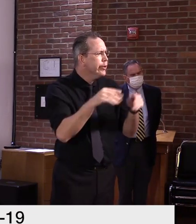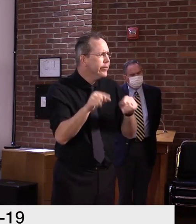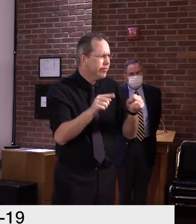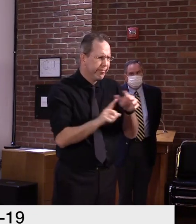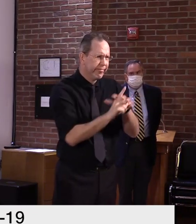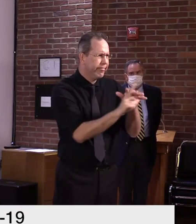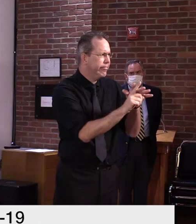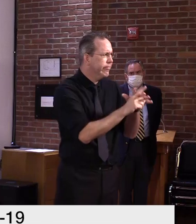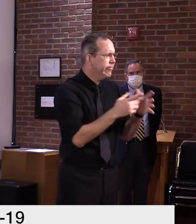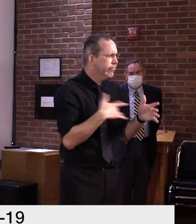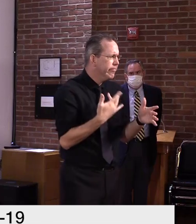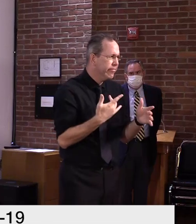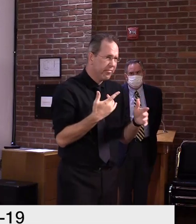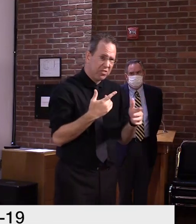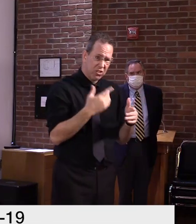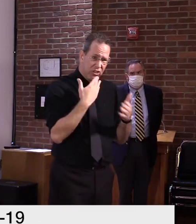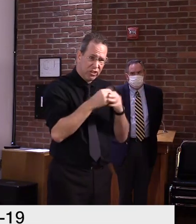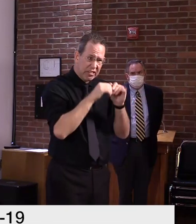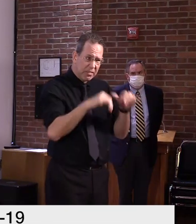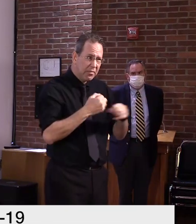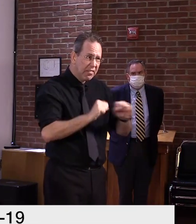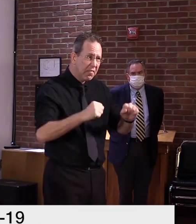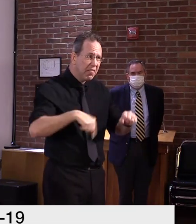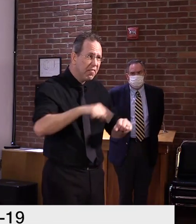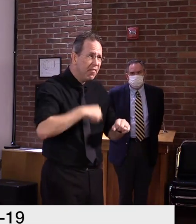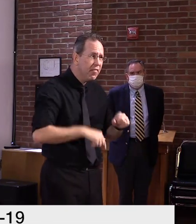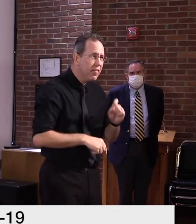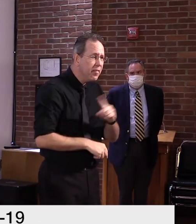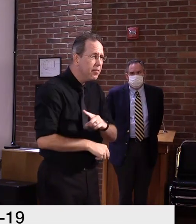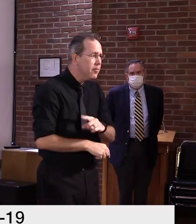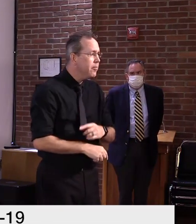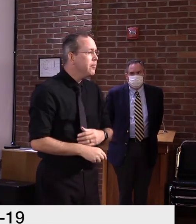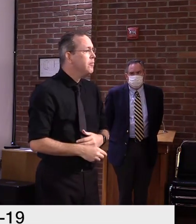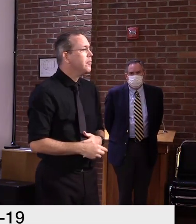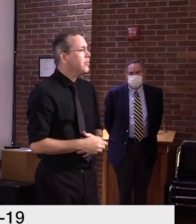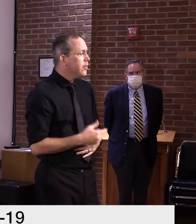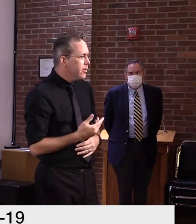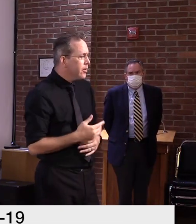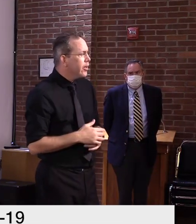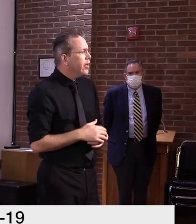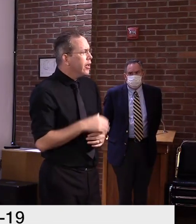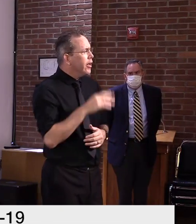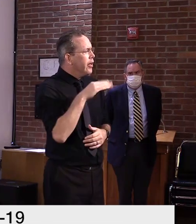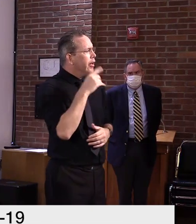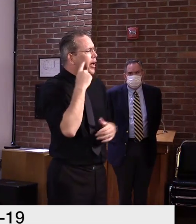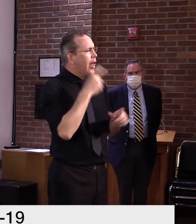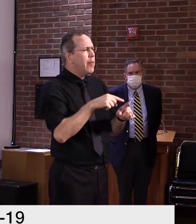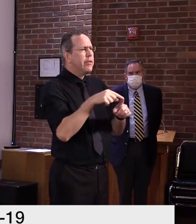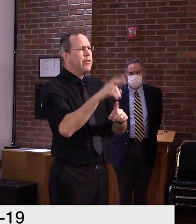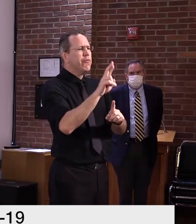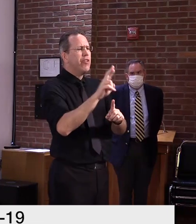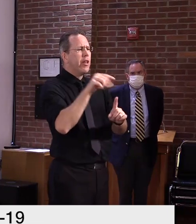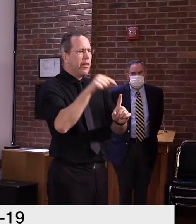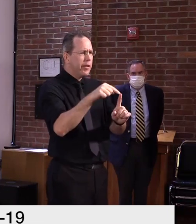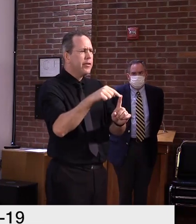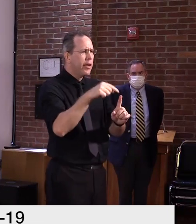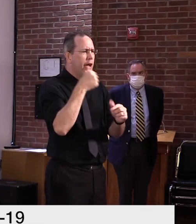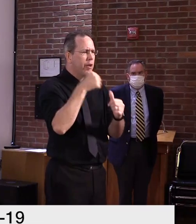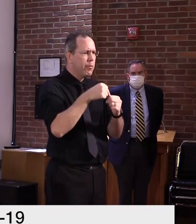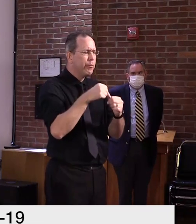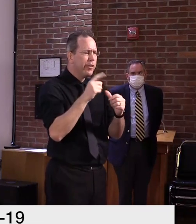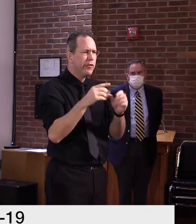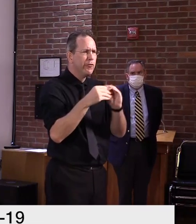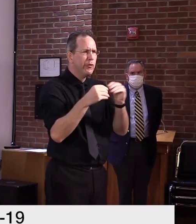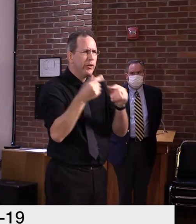there. Yeah, I didn't see the results of, uh, that case and out of, uh, Rutland, I believe it was, but I remember the case, uh, when it was,